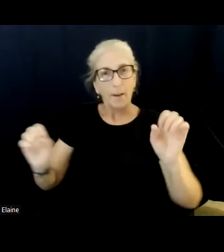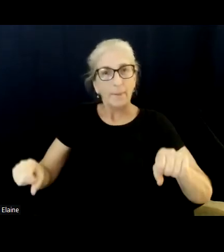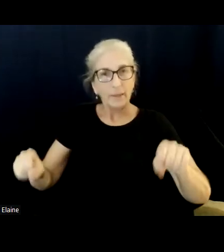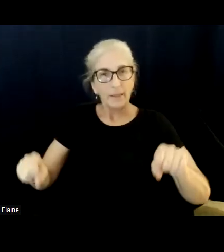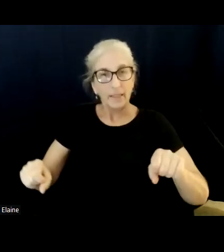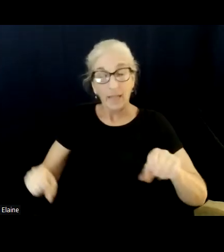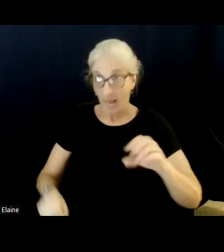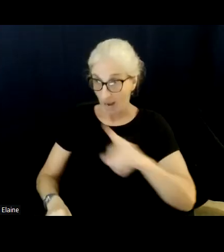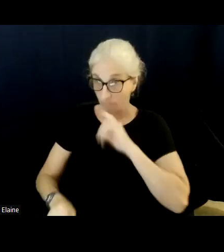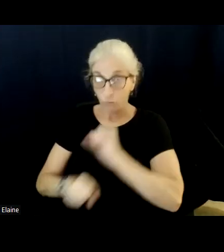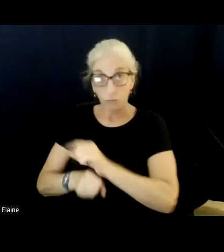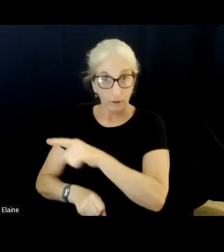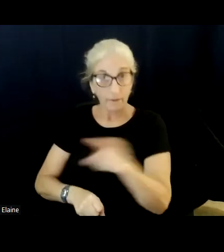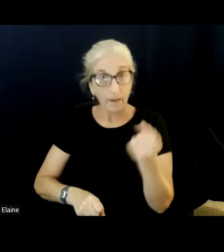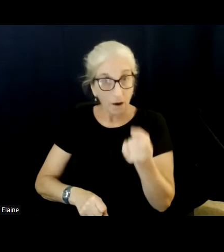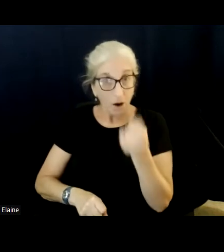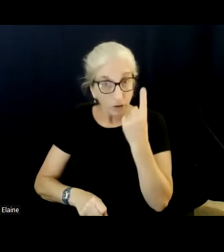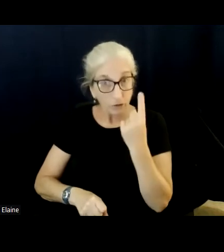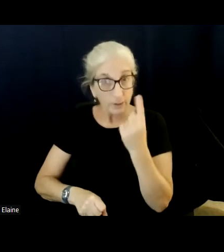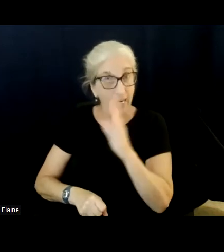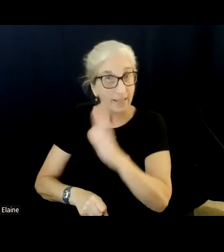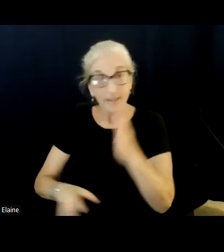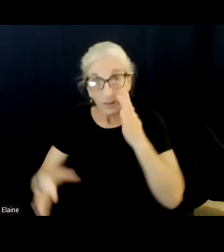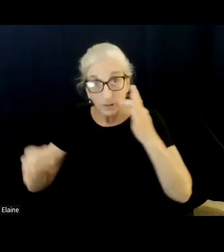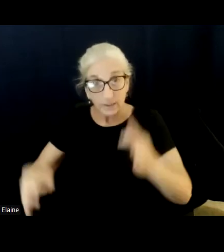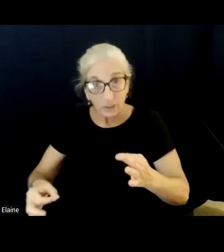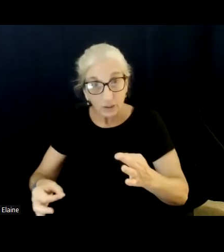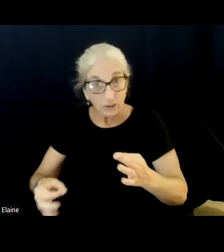understanding of, of how that impacts, uh, their, their lives going forward.